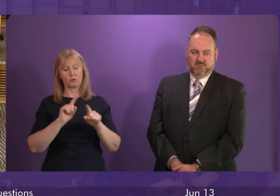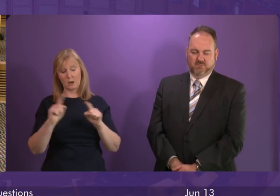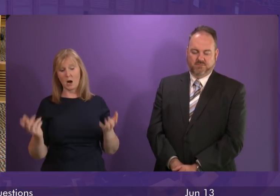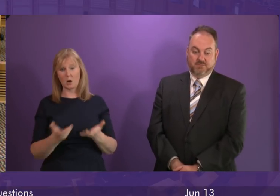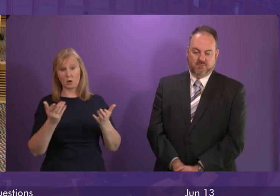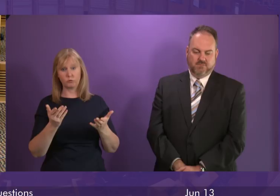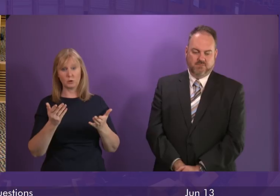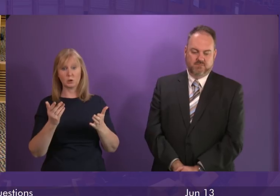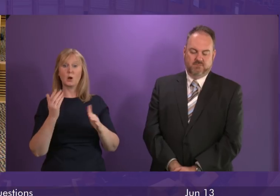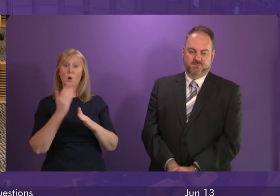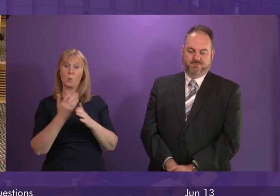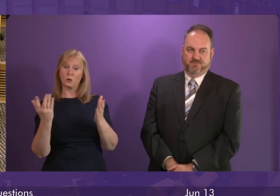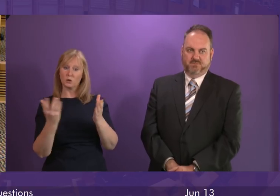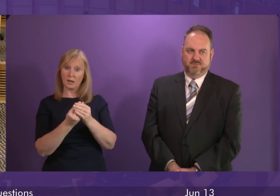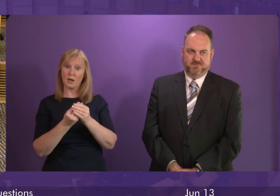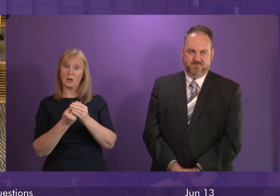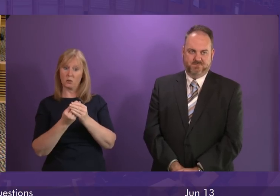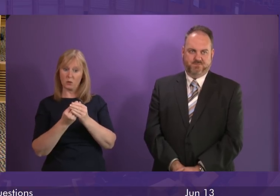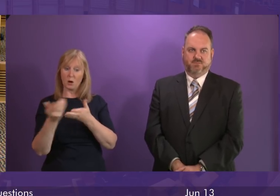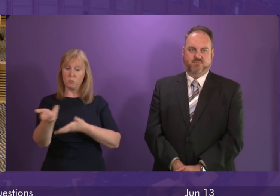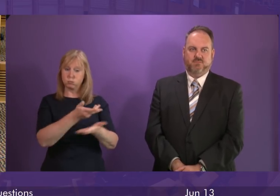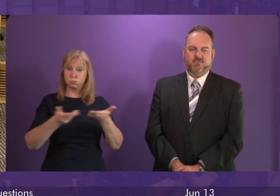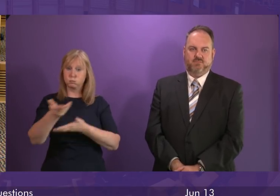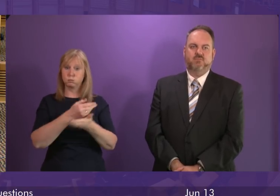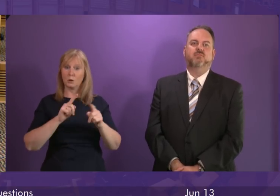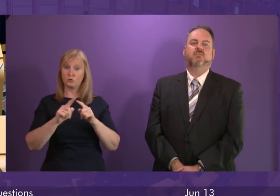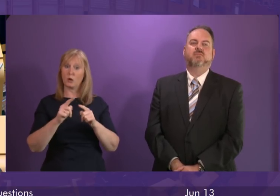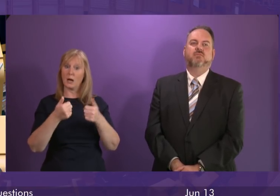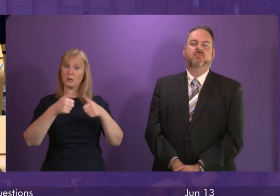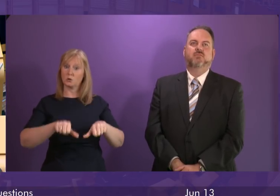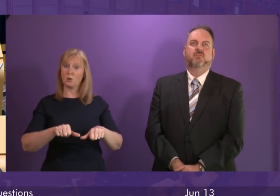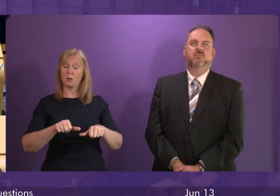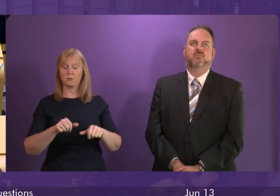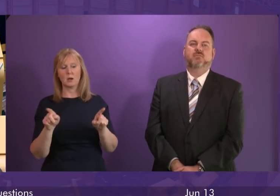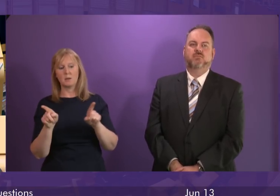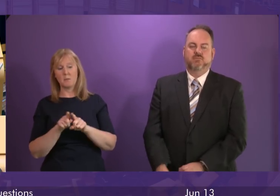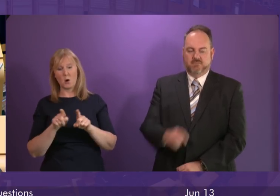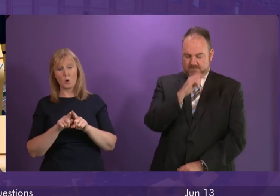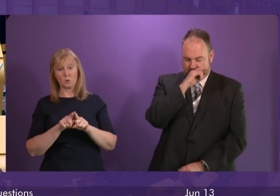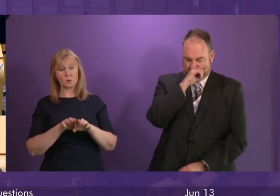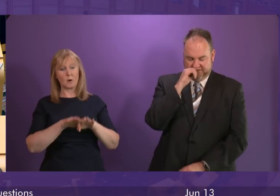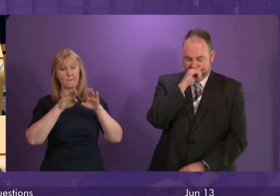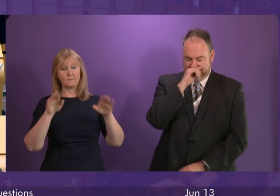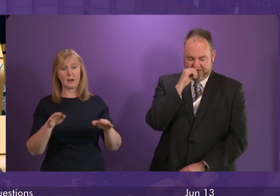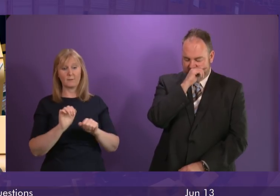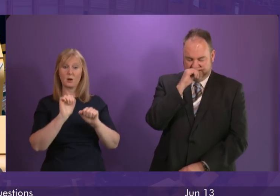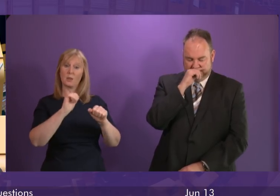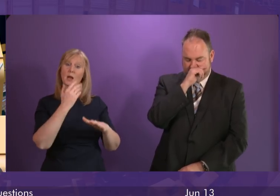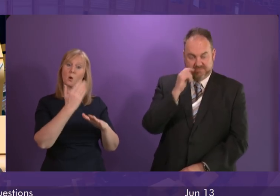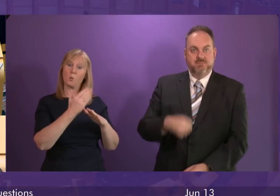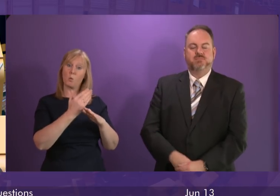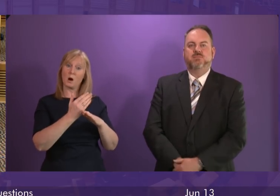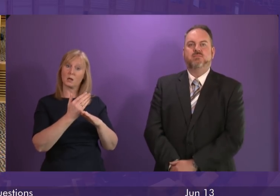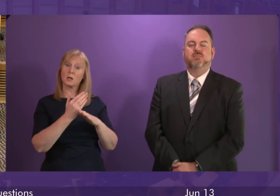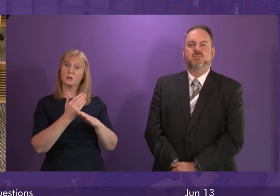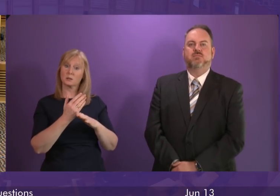to work together with a view to reaching a resolution that will avoid disruption for passengers but also a resolution that is fair to the workers in the airports.